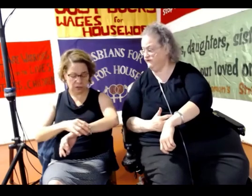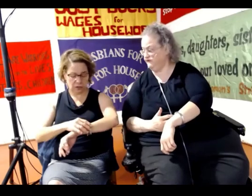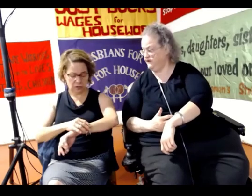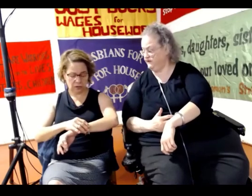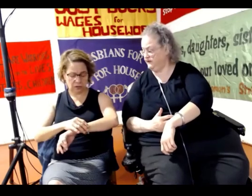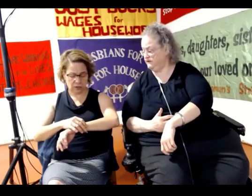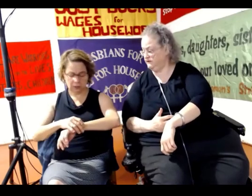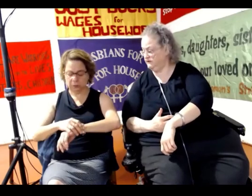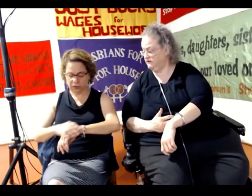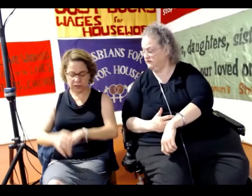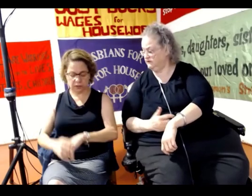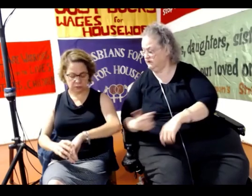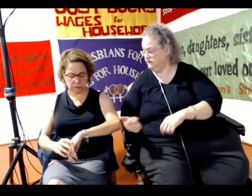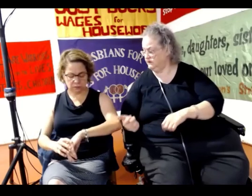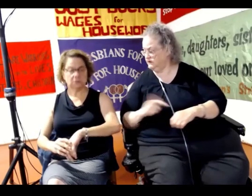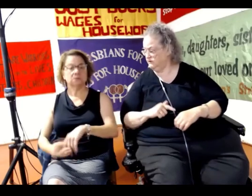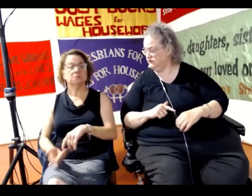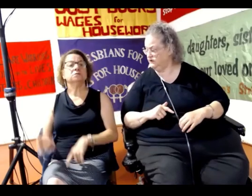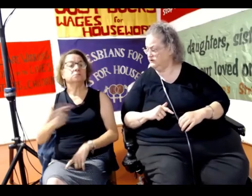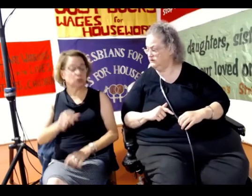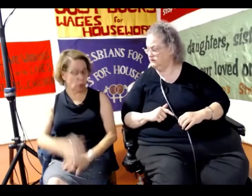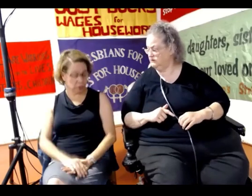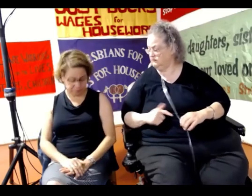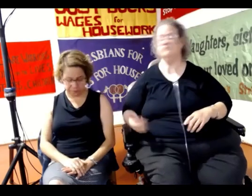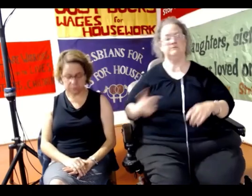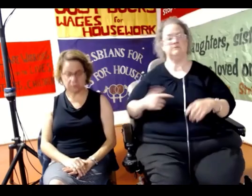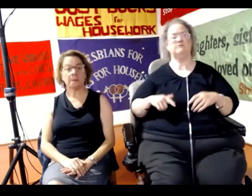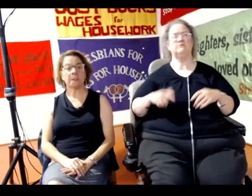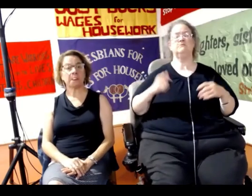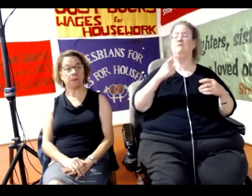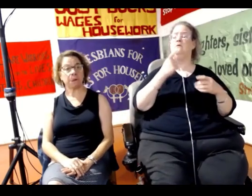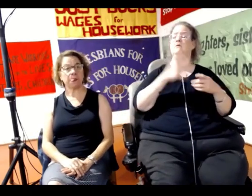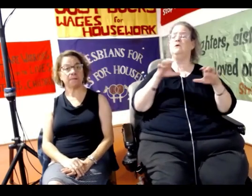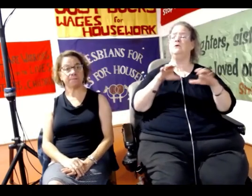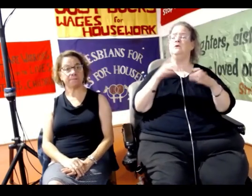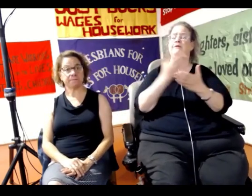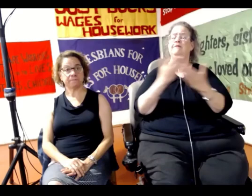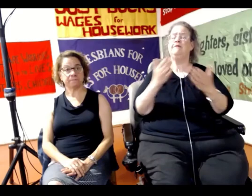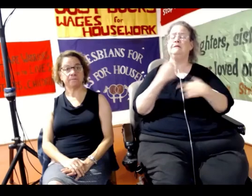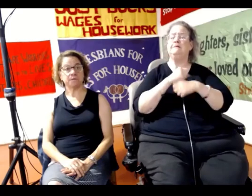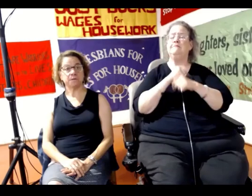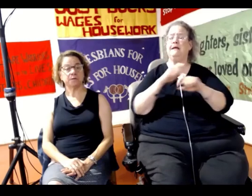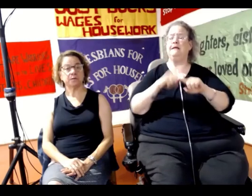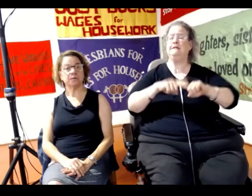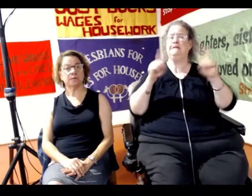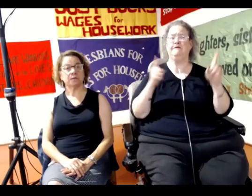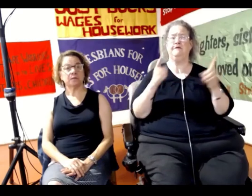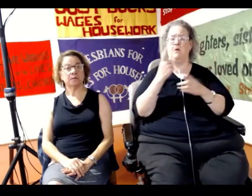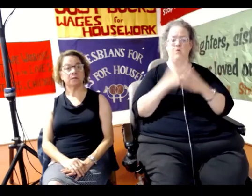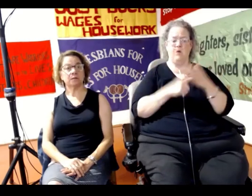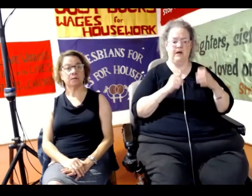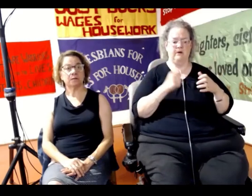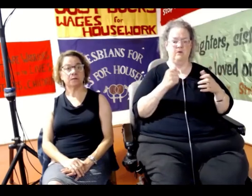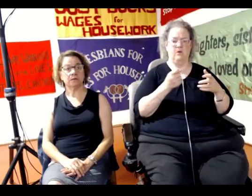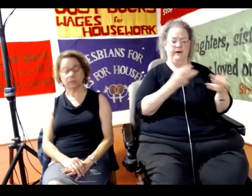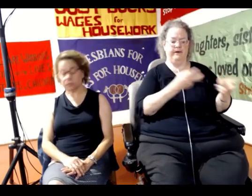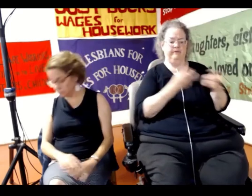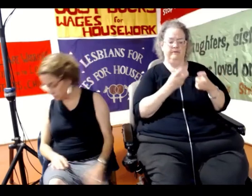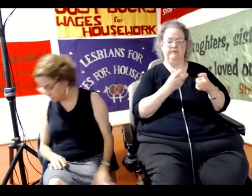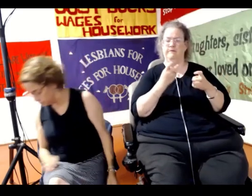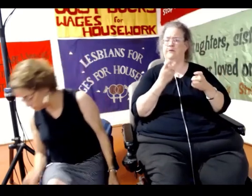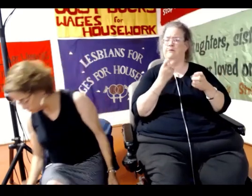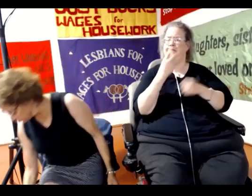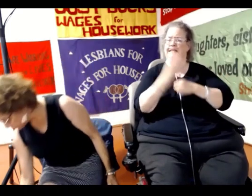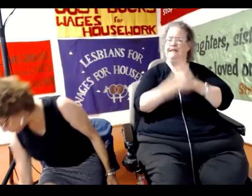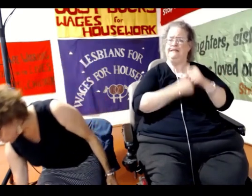thinking, or I was thinking of the kind of things that made a difference. You know, what are the kind of truths that you can draw from that many years of